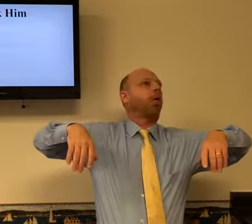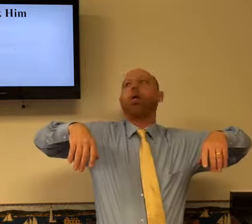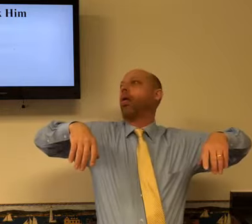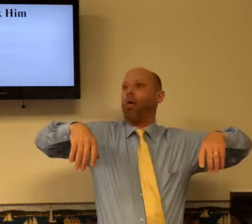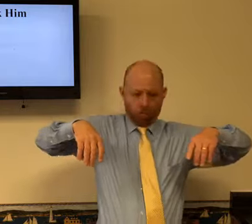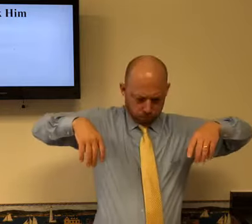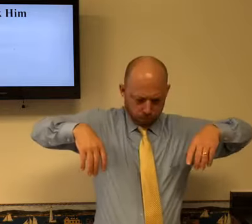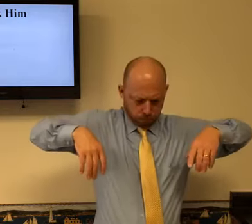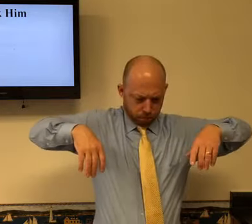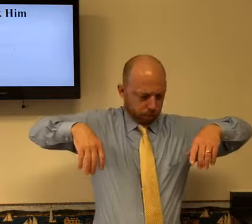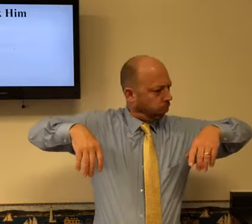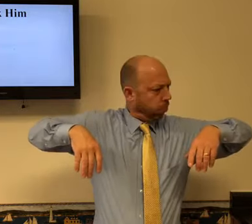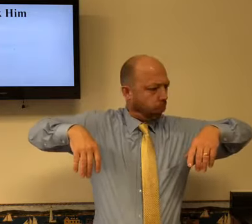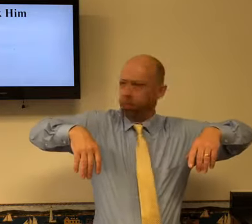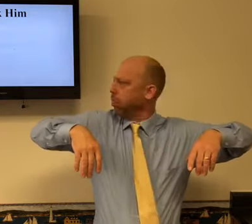log. You're just going to kind of sit there.